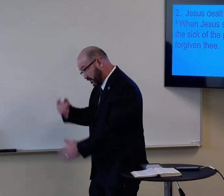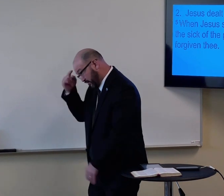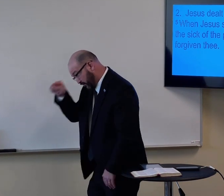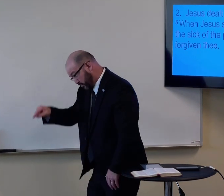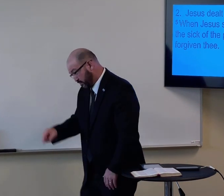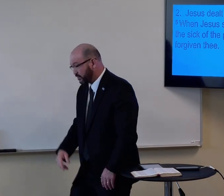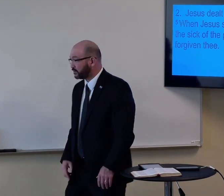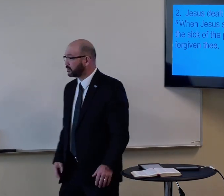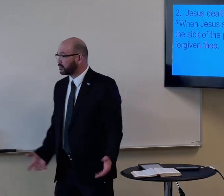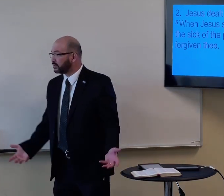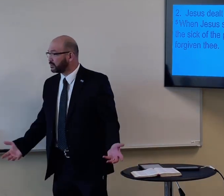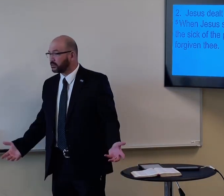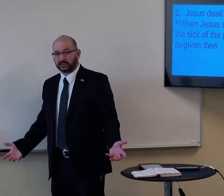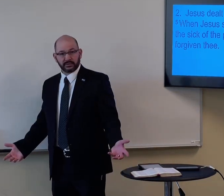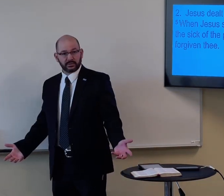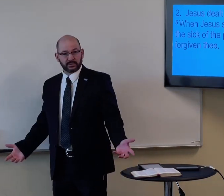Do you know Jesus died for you?